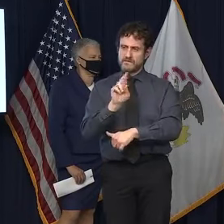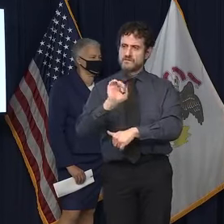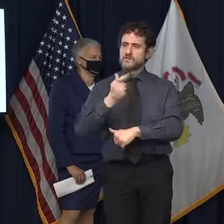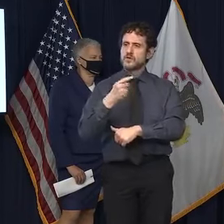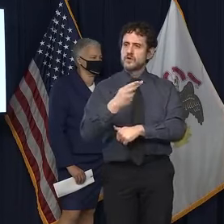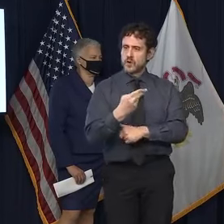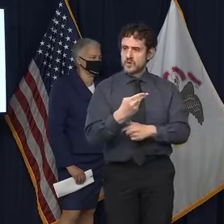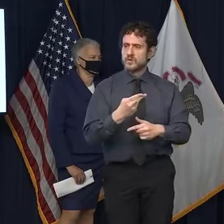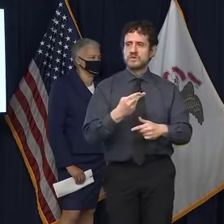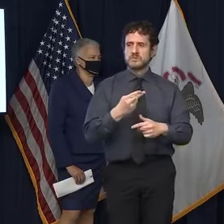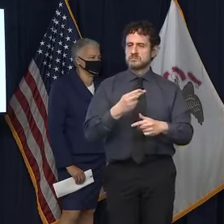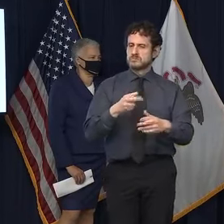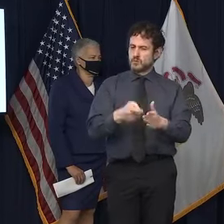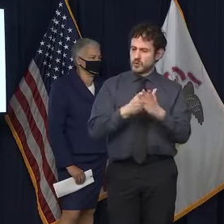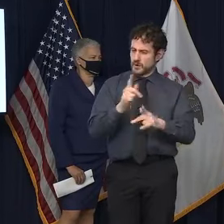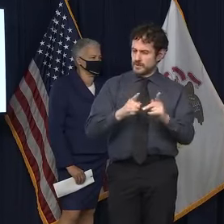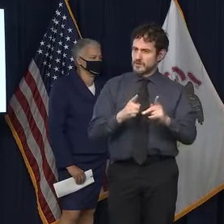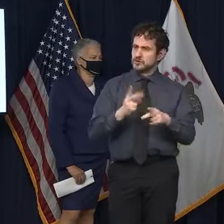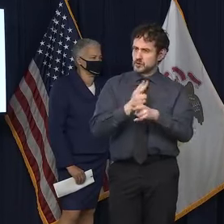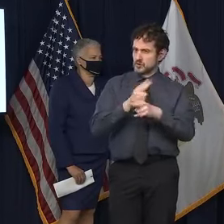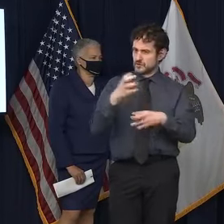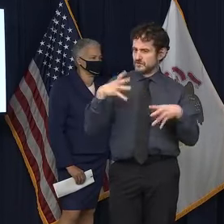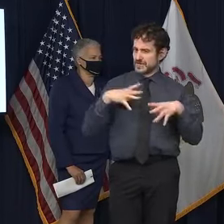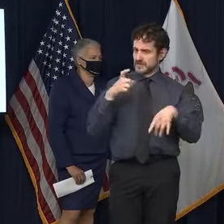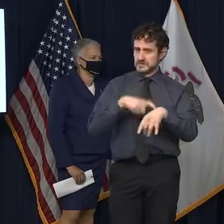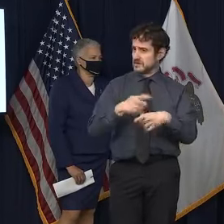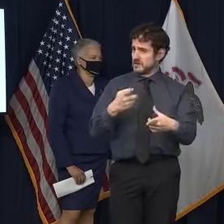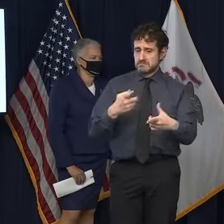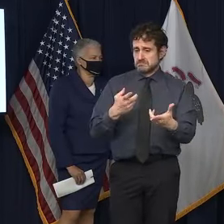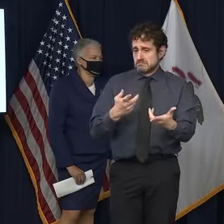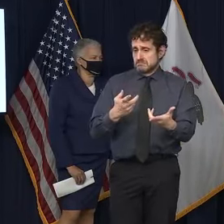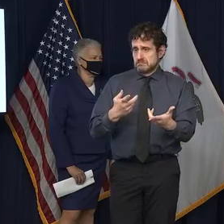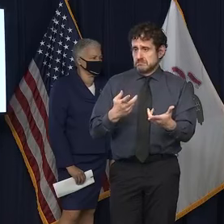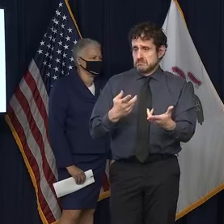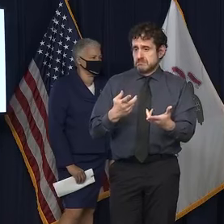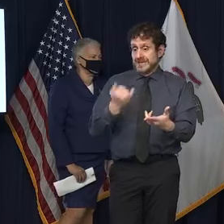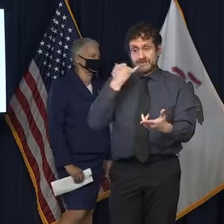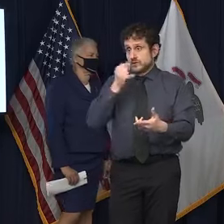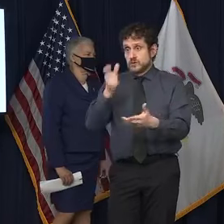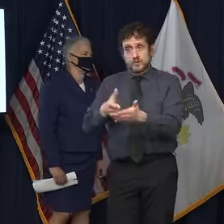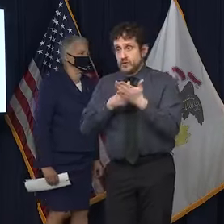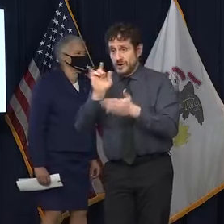cost reductions. So what are you going to trade off in order to make that happen?